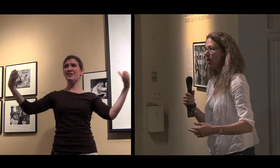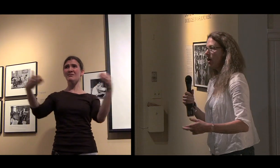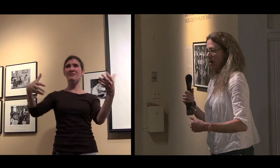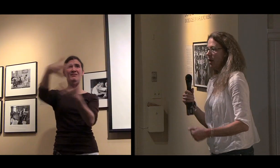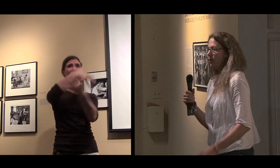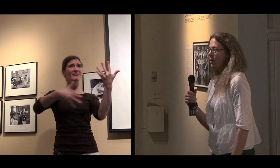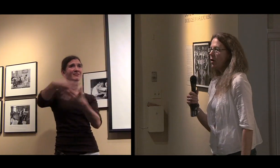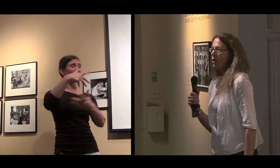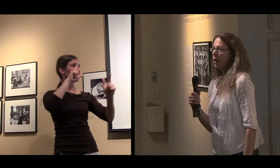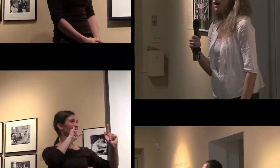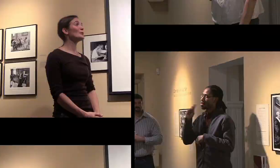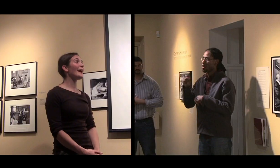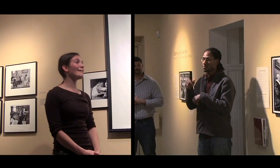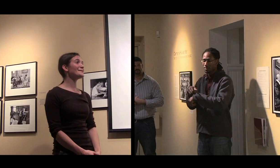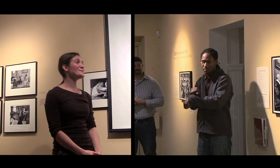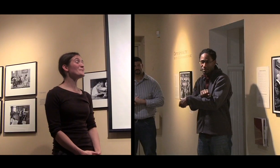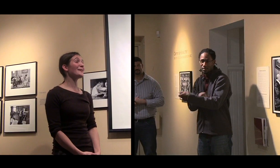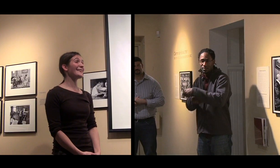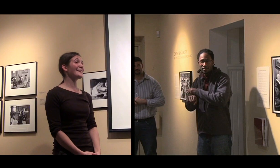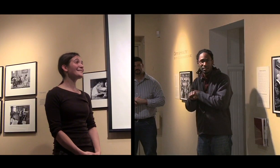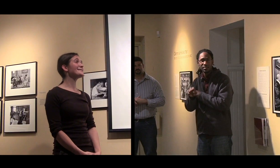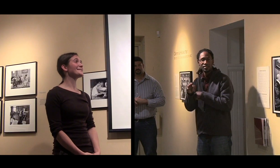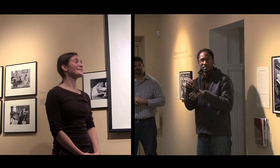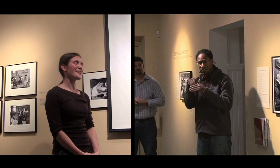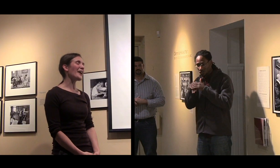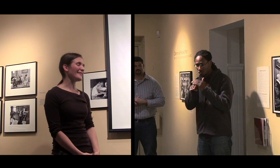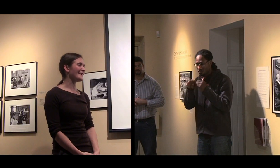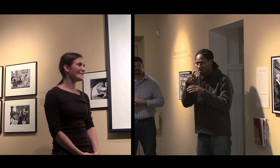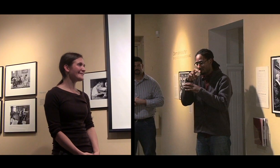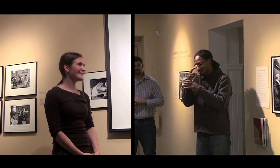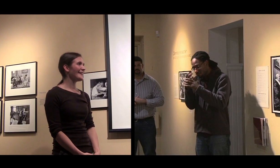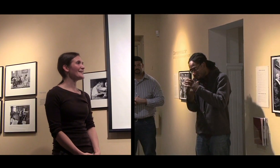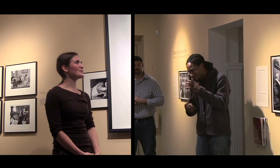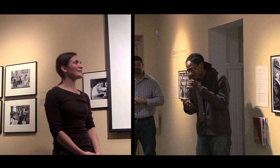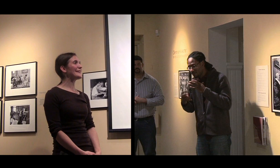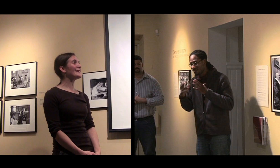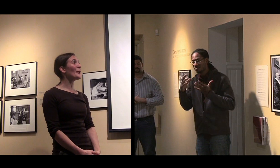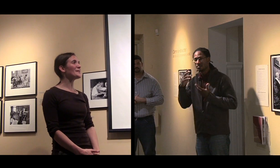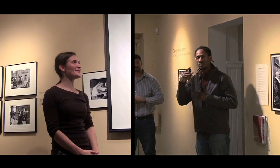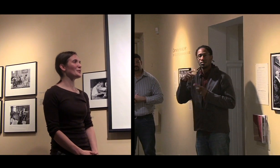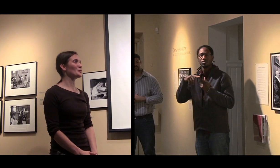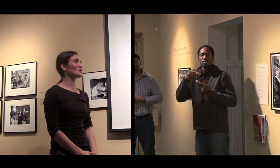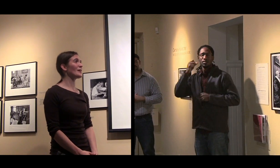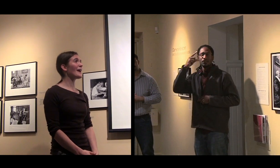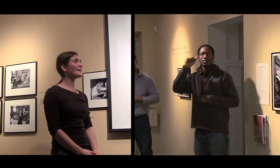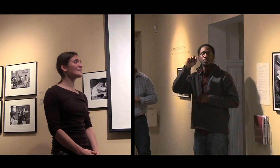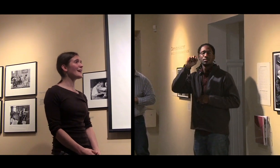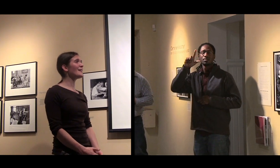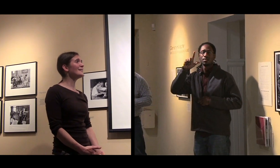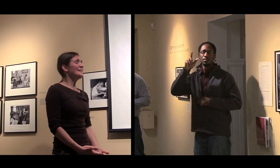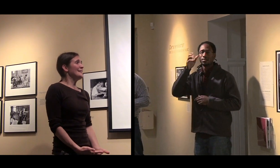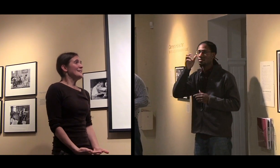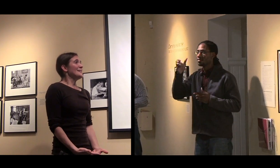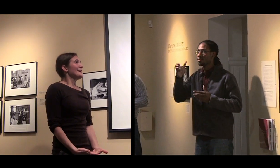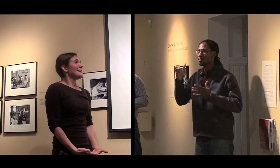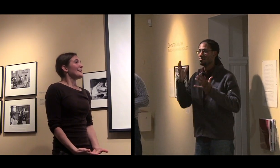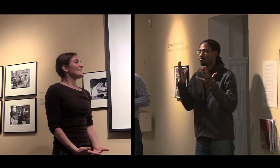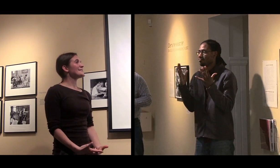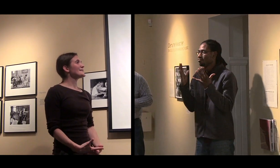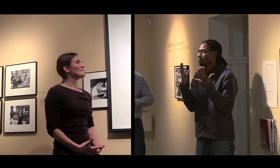together to learn. You have to be willing to dive in and to really go into the culture. ASL,